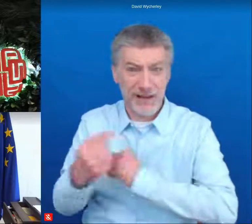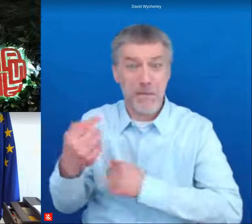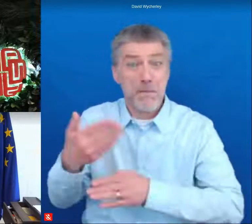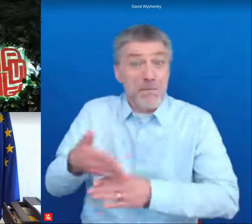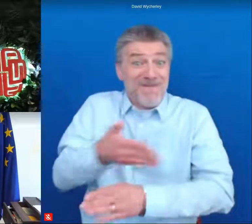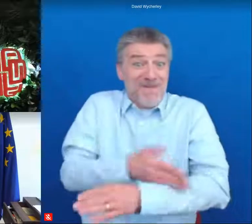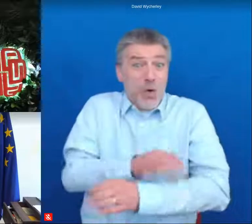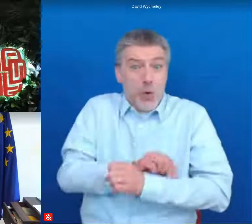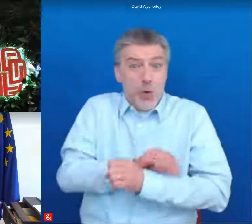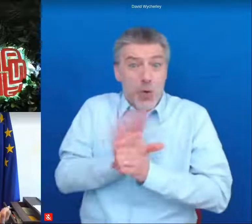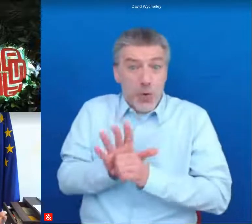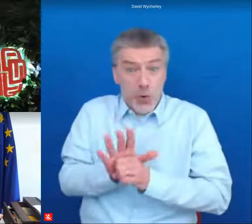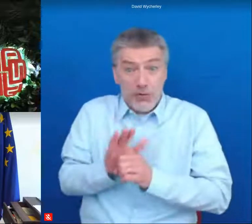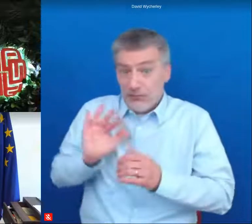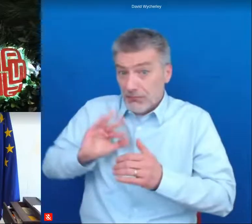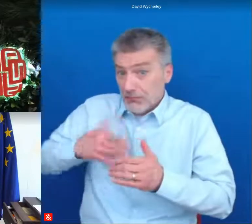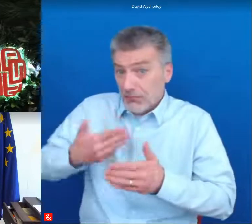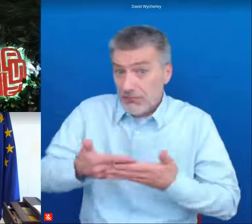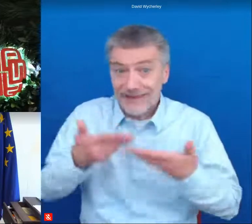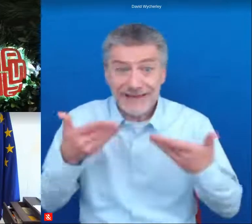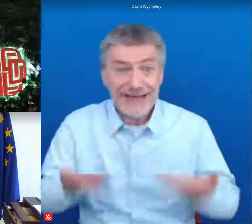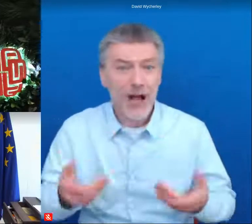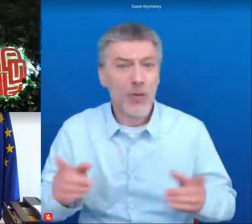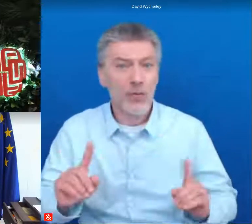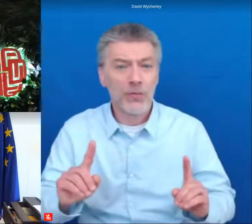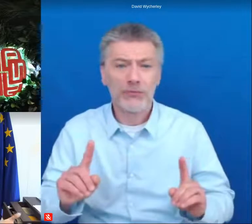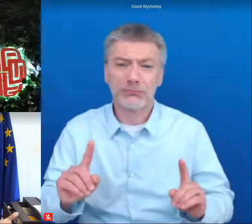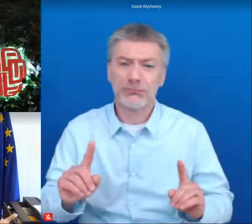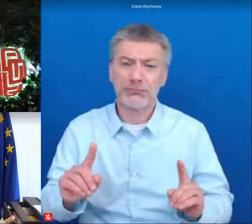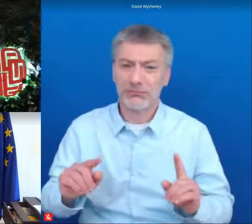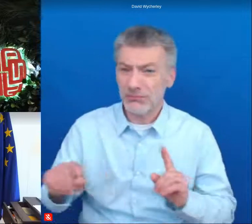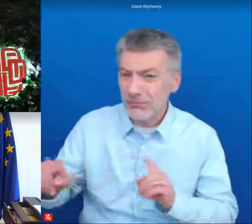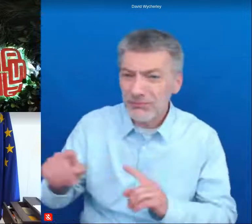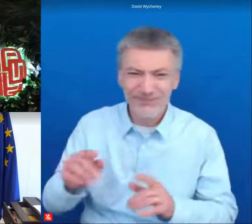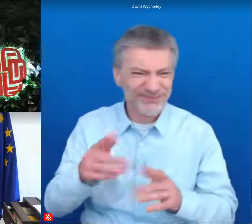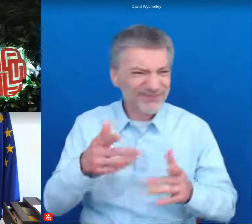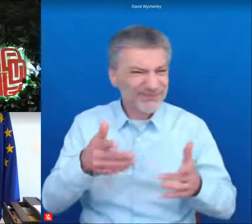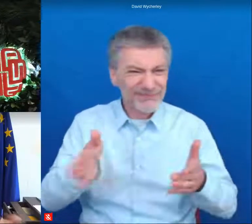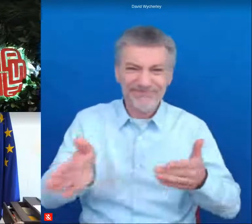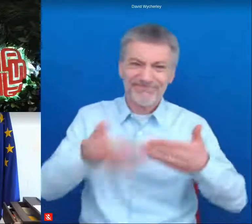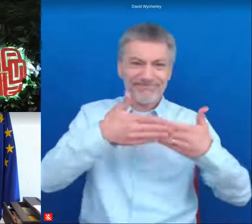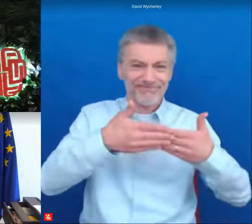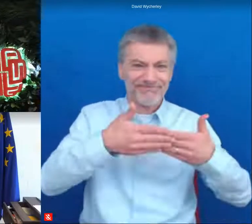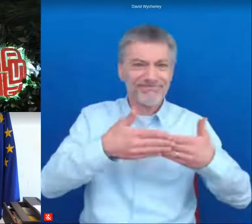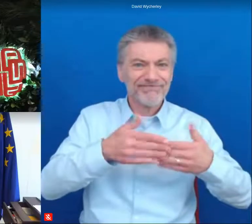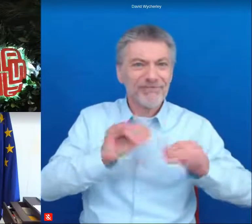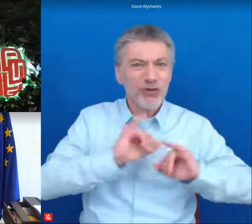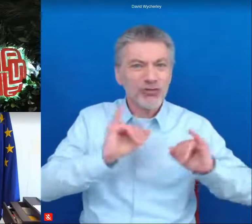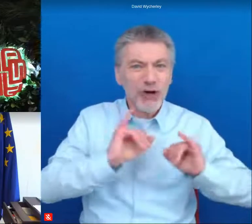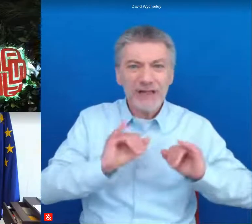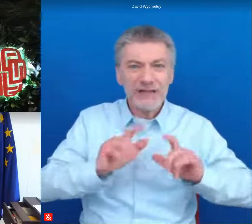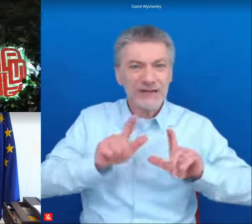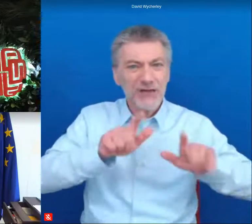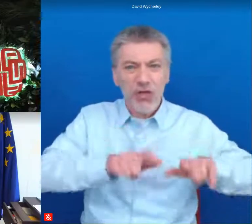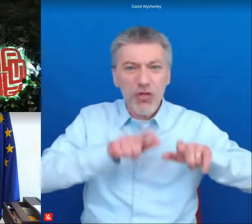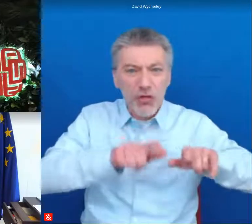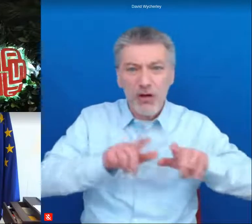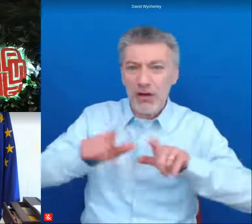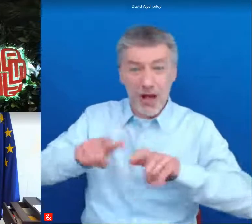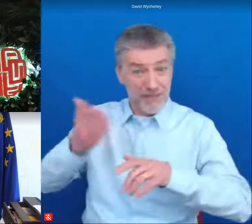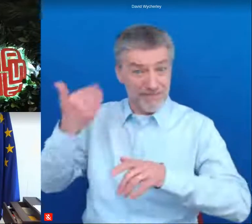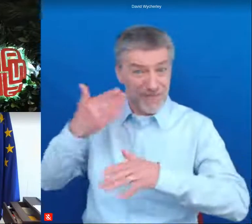that so many people were locked away they were in crisis they were unemployed unemployed